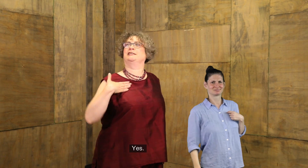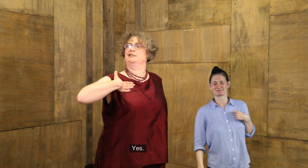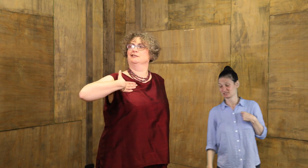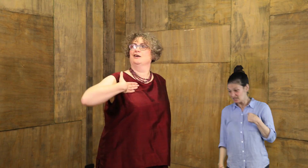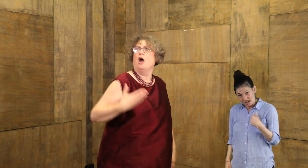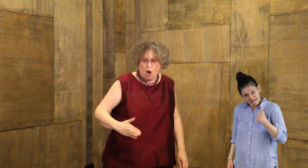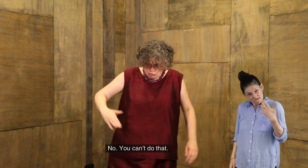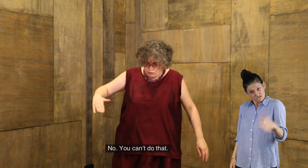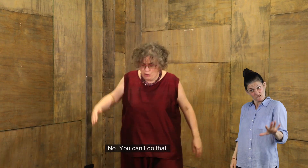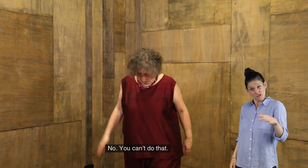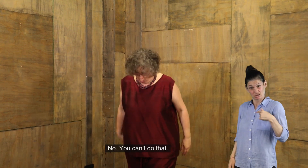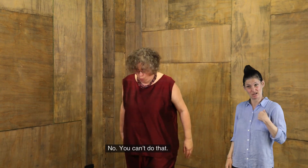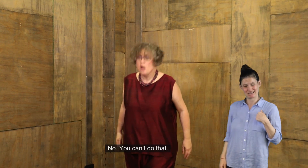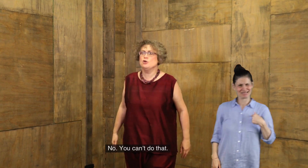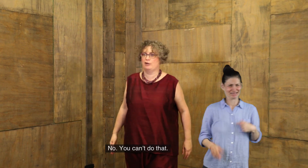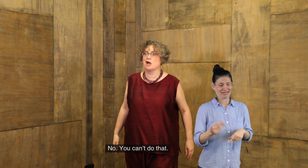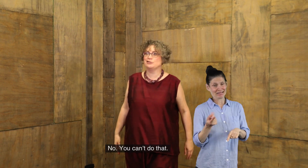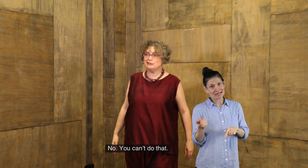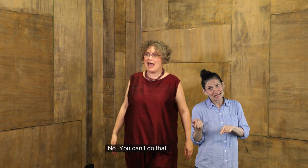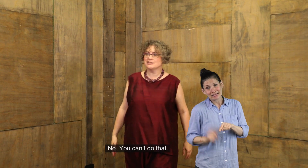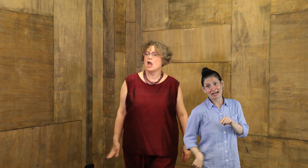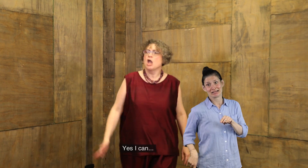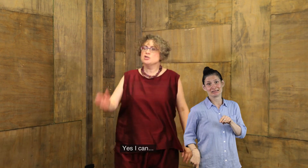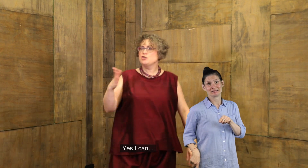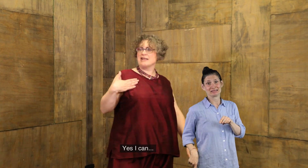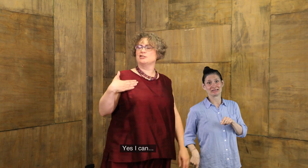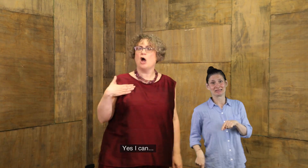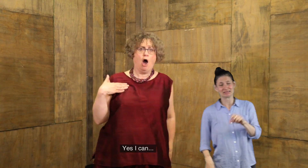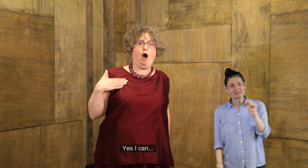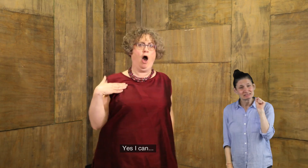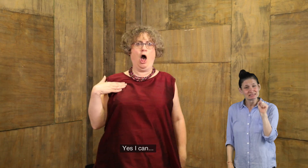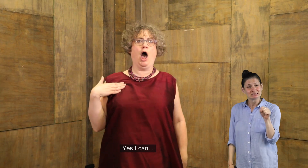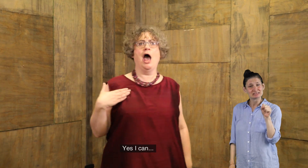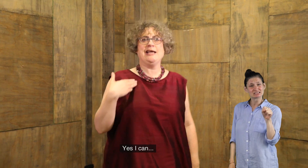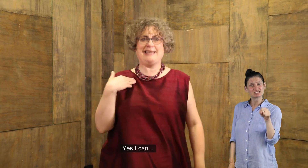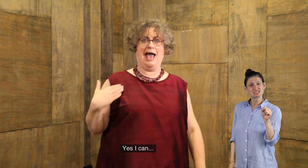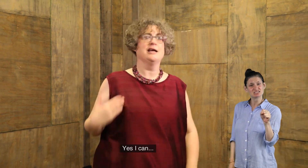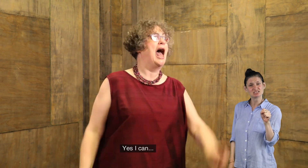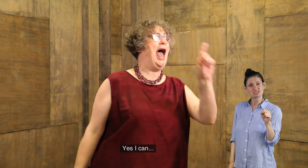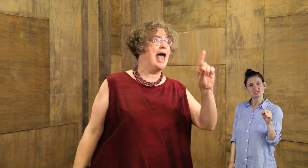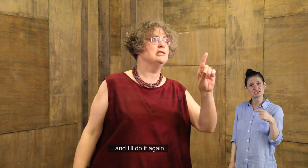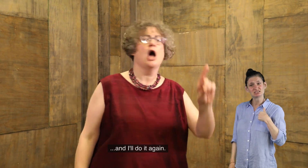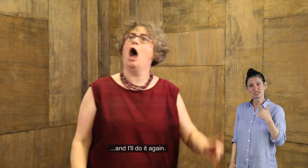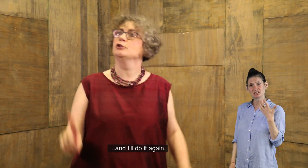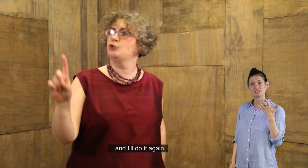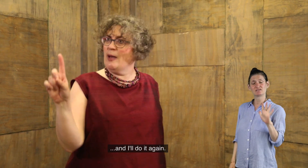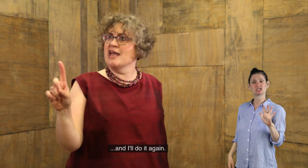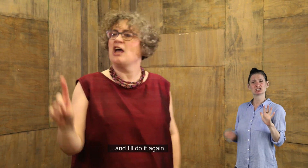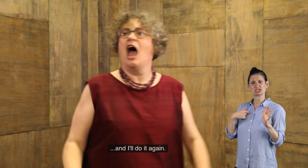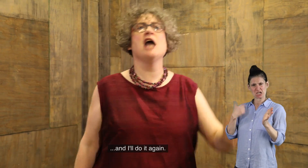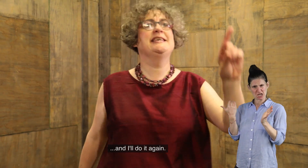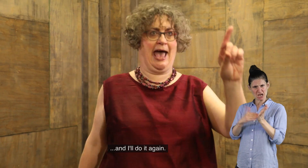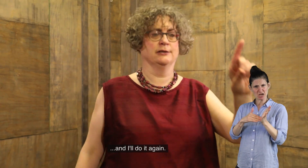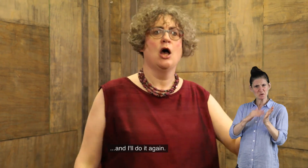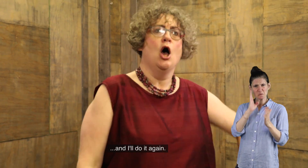Yes. No. You can't do that. Yes, I can. And I'll do